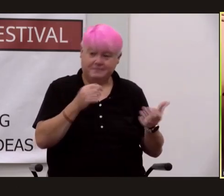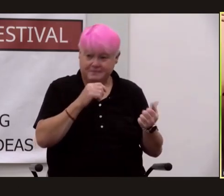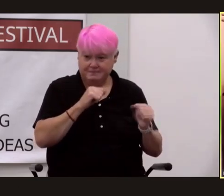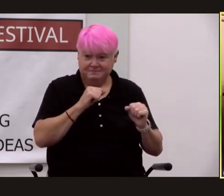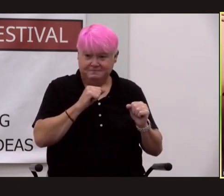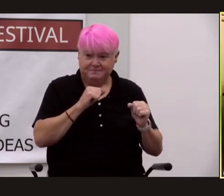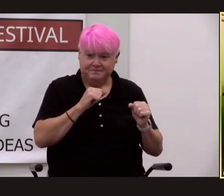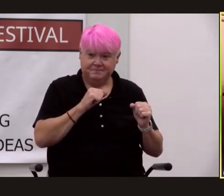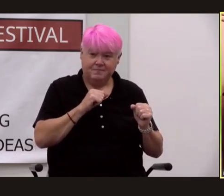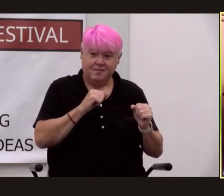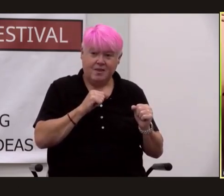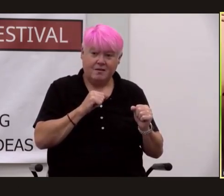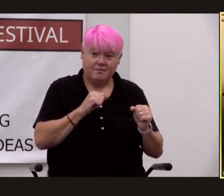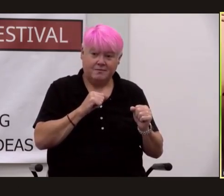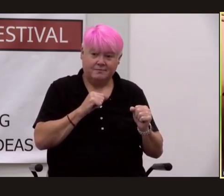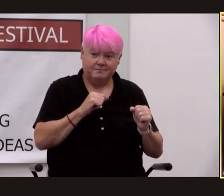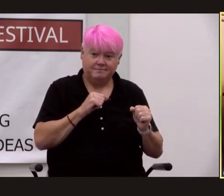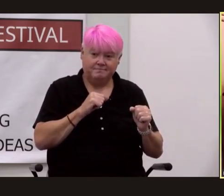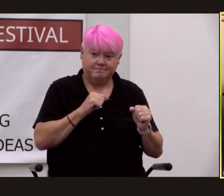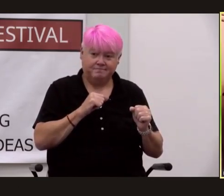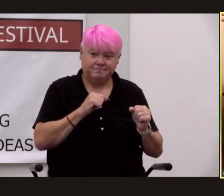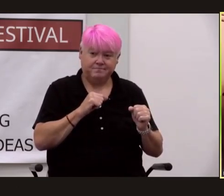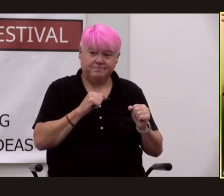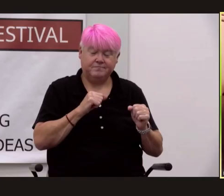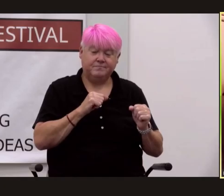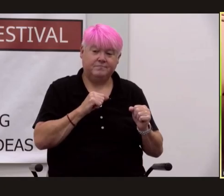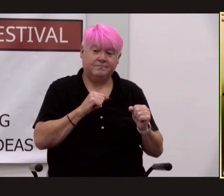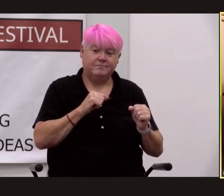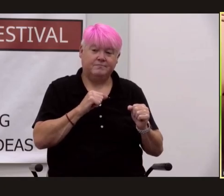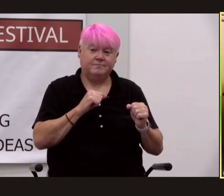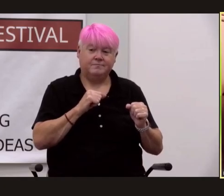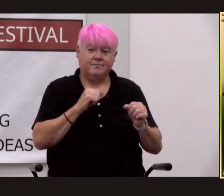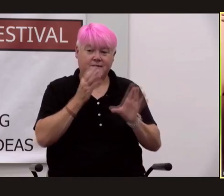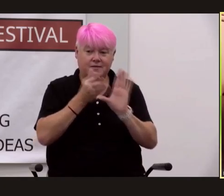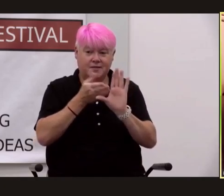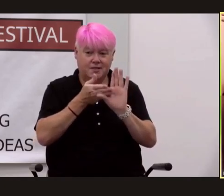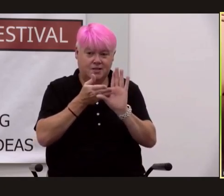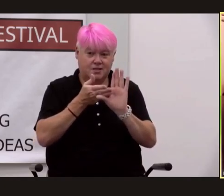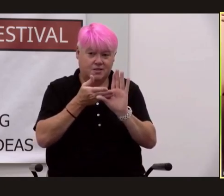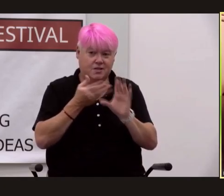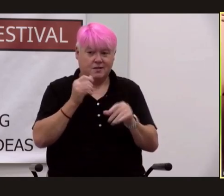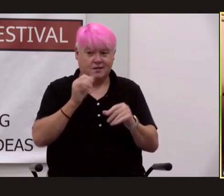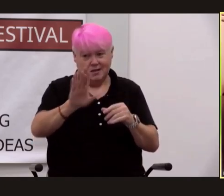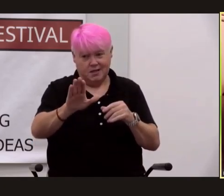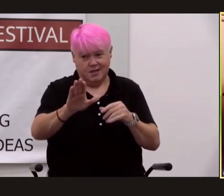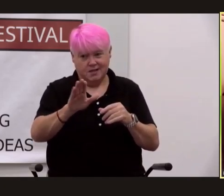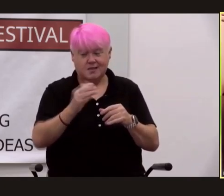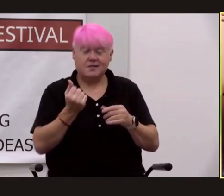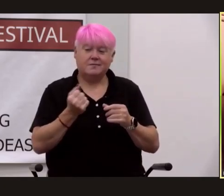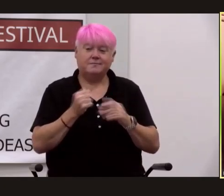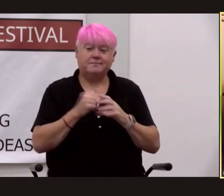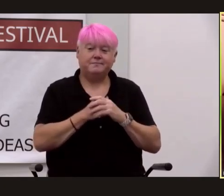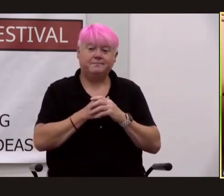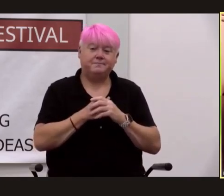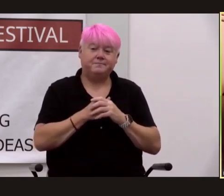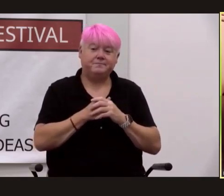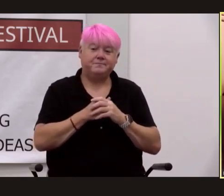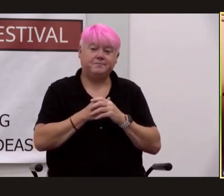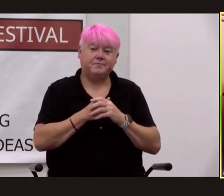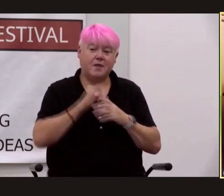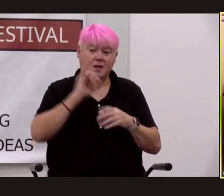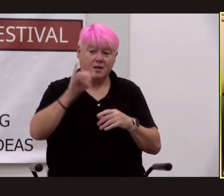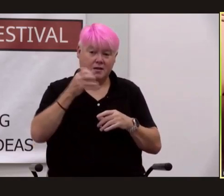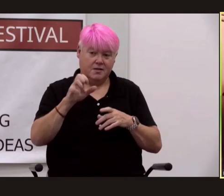uh minor and half the students in class go into that field because they're looking for cheap therapy uh gene